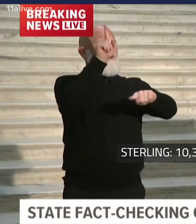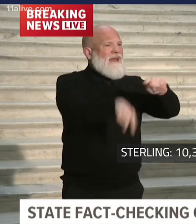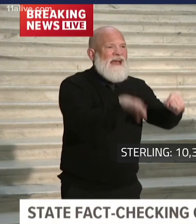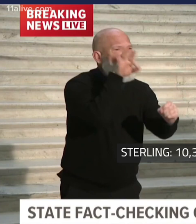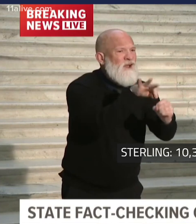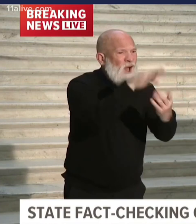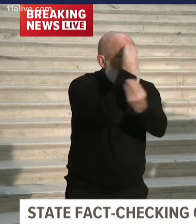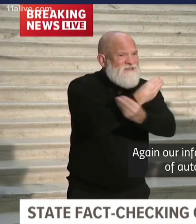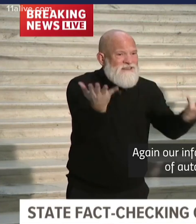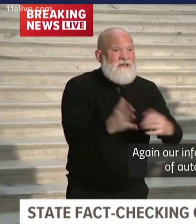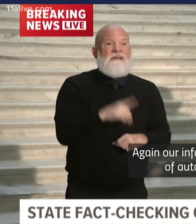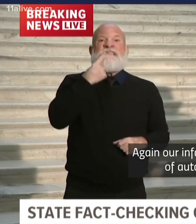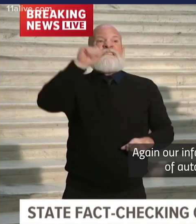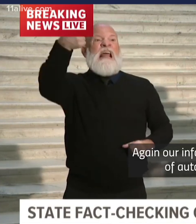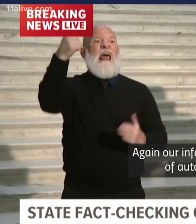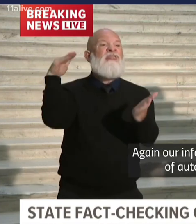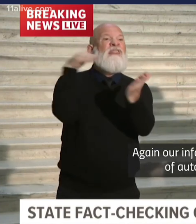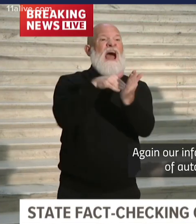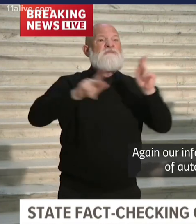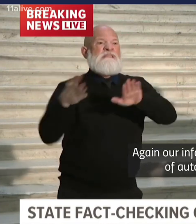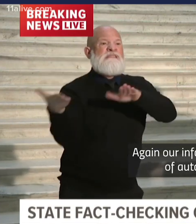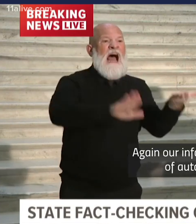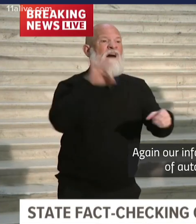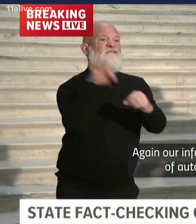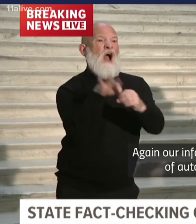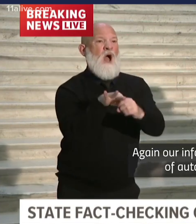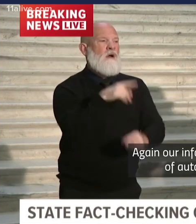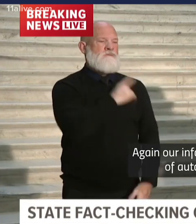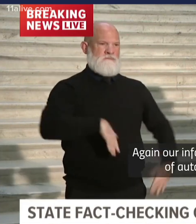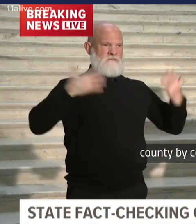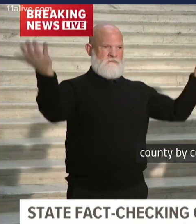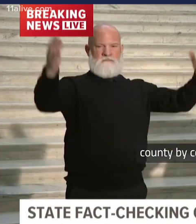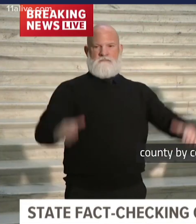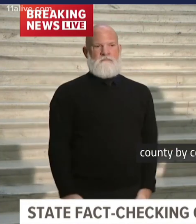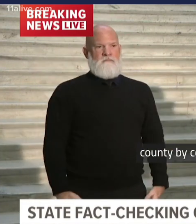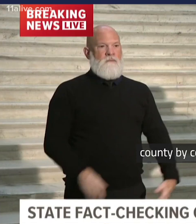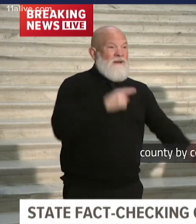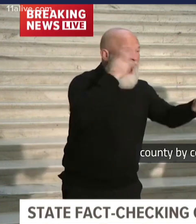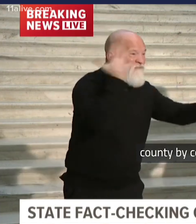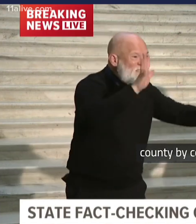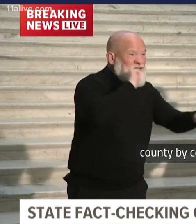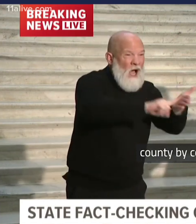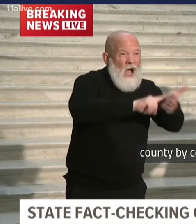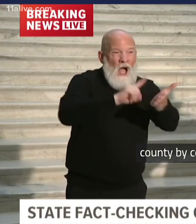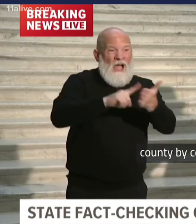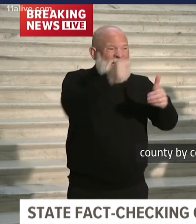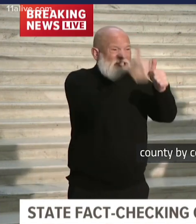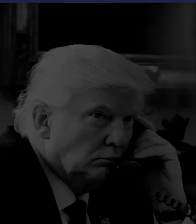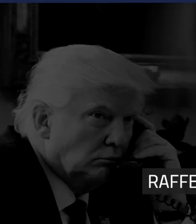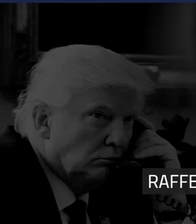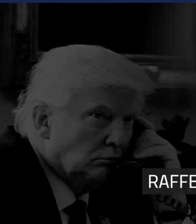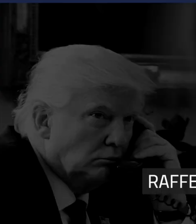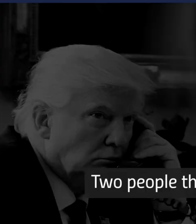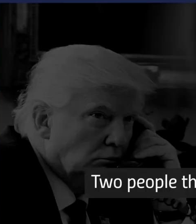before the election. Again, our information from the Department of Vital Records, we go through county by county, shows potentially two.